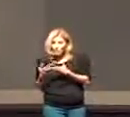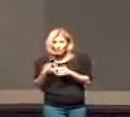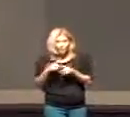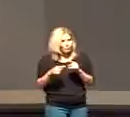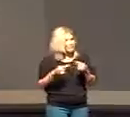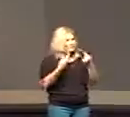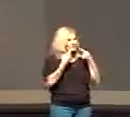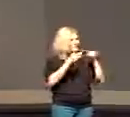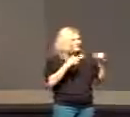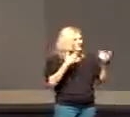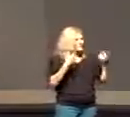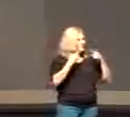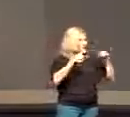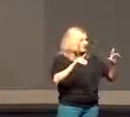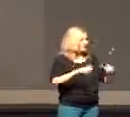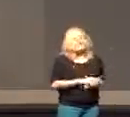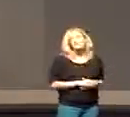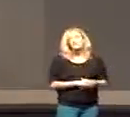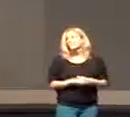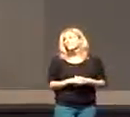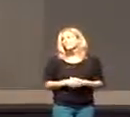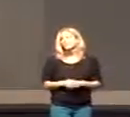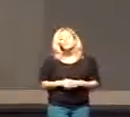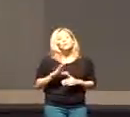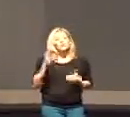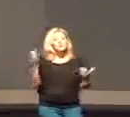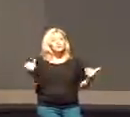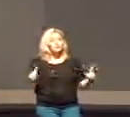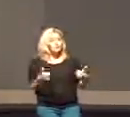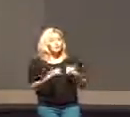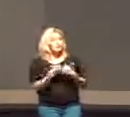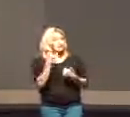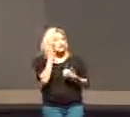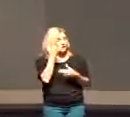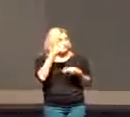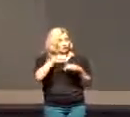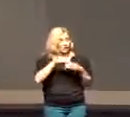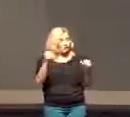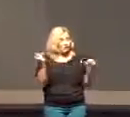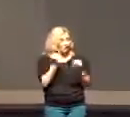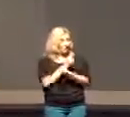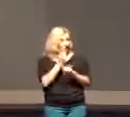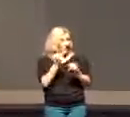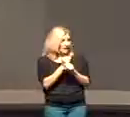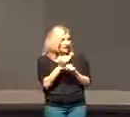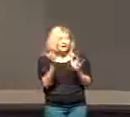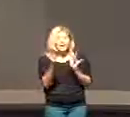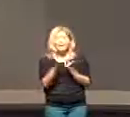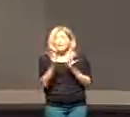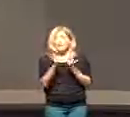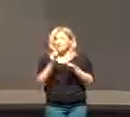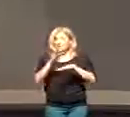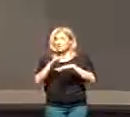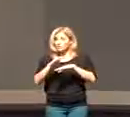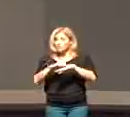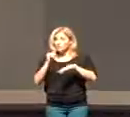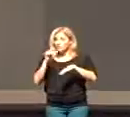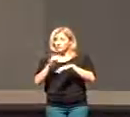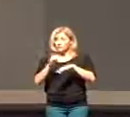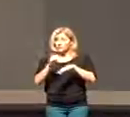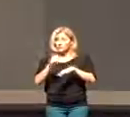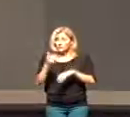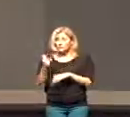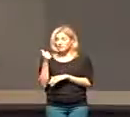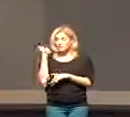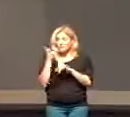carry it out so here's the challenge if we're in that battle and Jesus calls us to deny self how do we do that